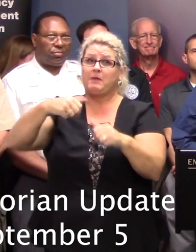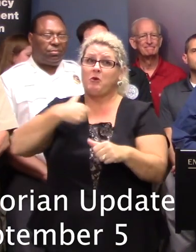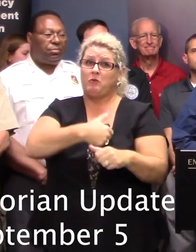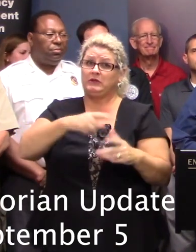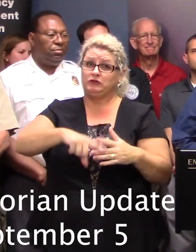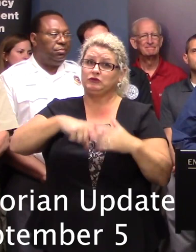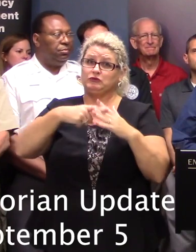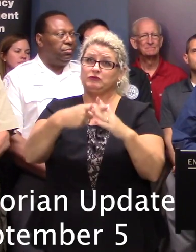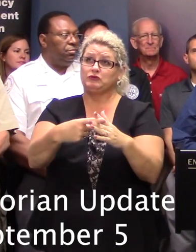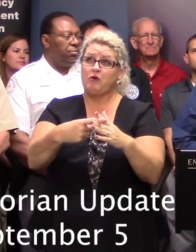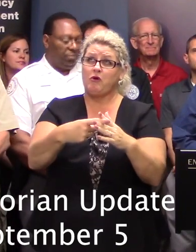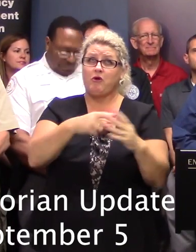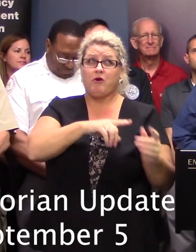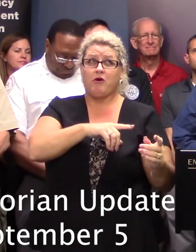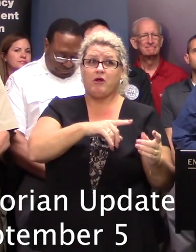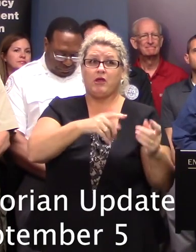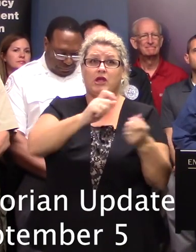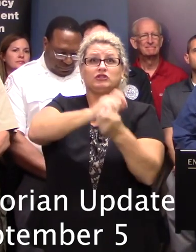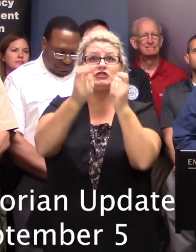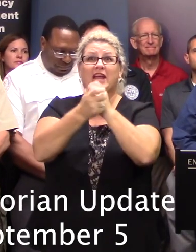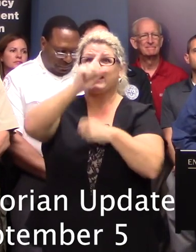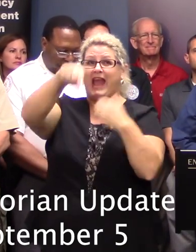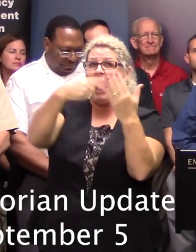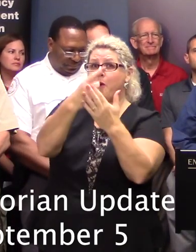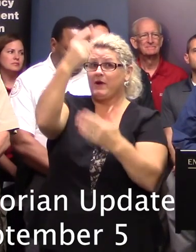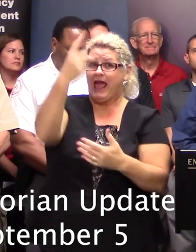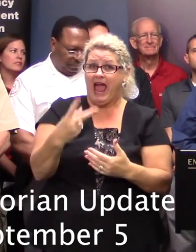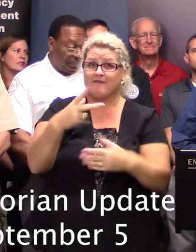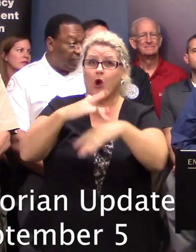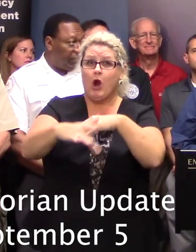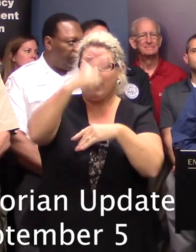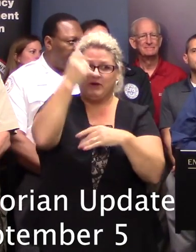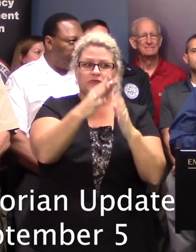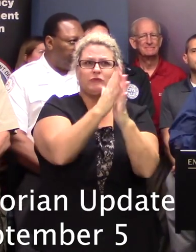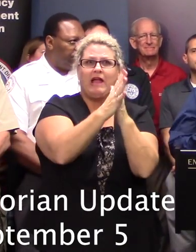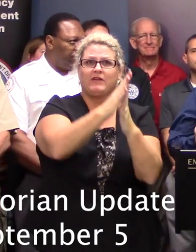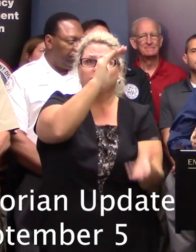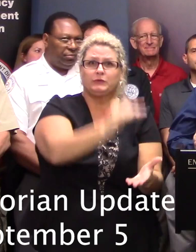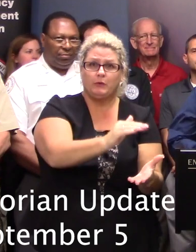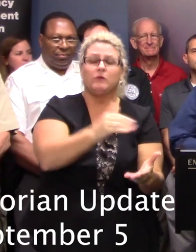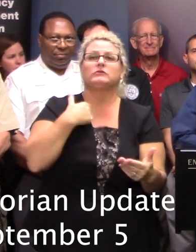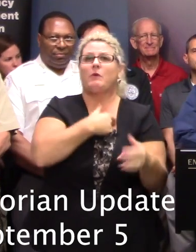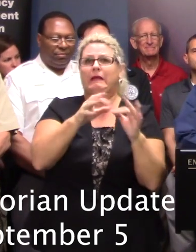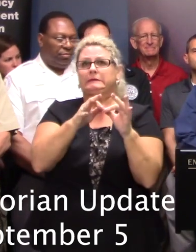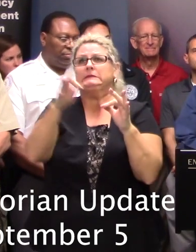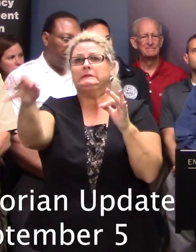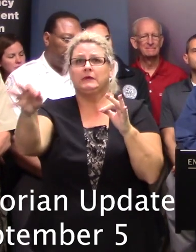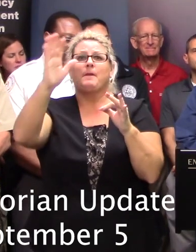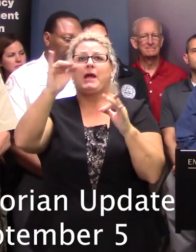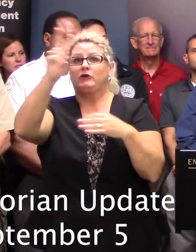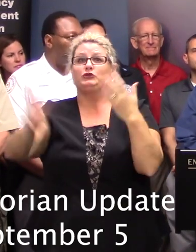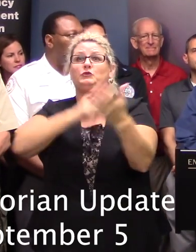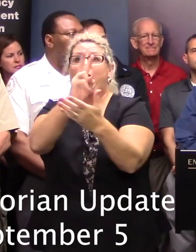the reversal an hour and a half early based on traffic conditions, and we were able to extend it an additional two hours